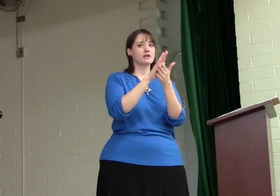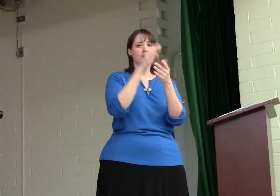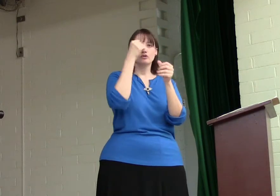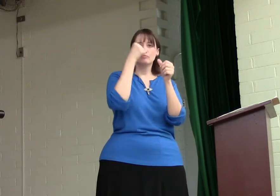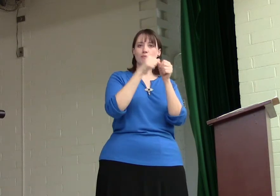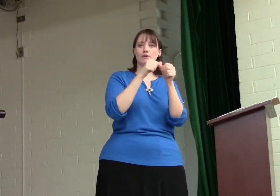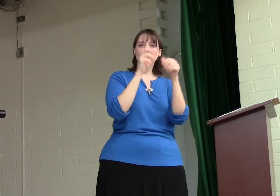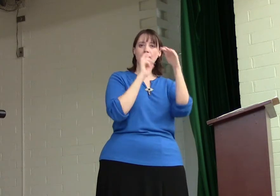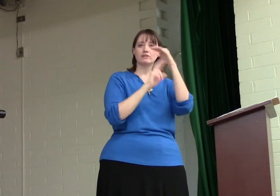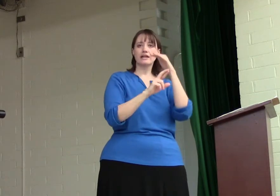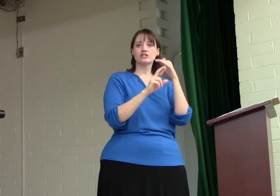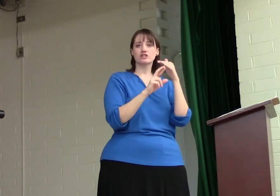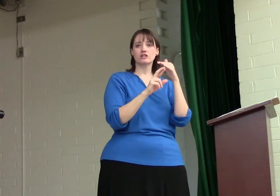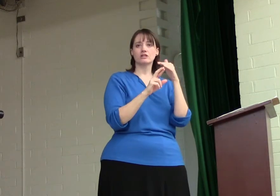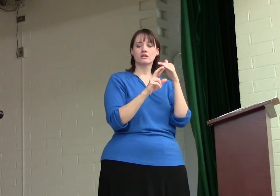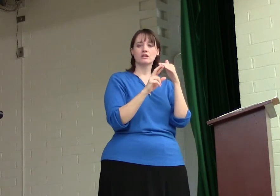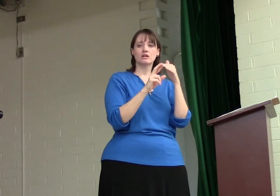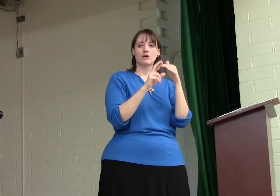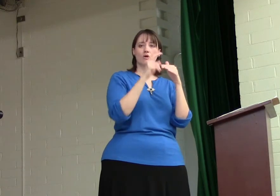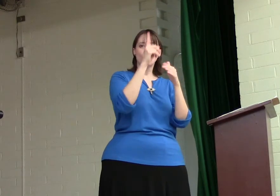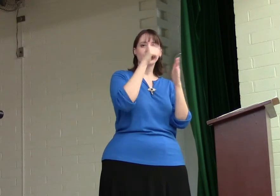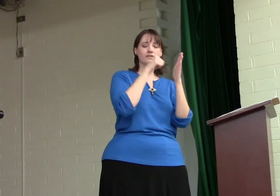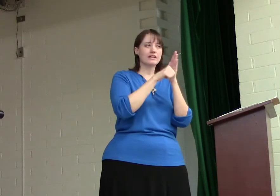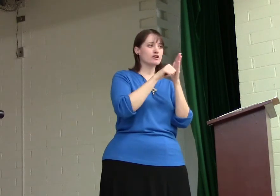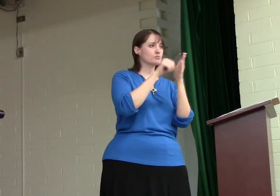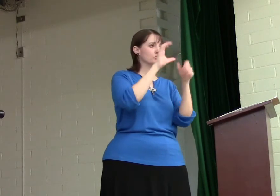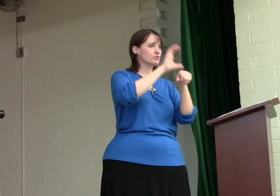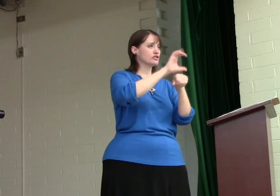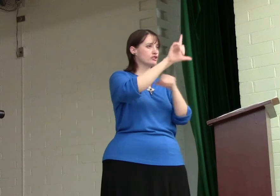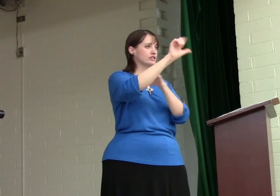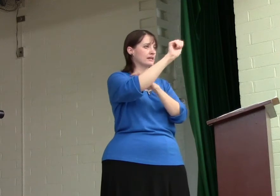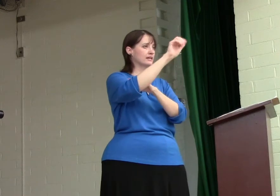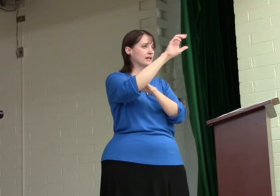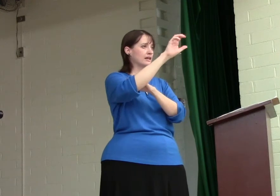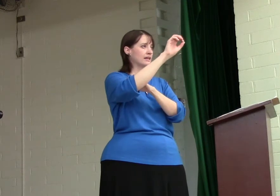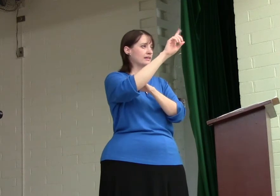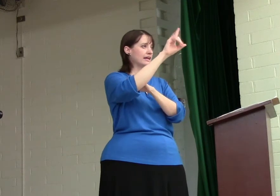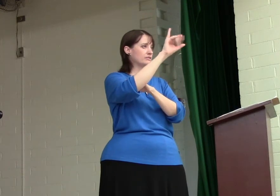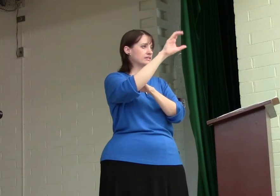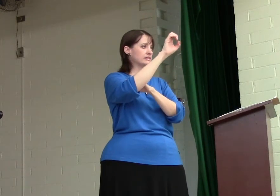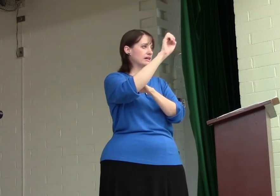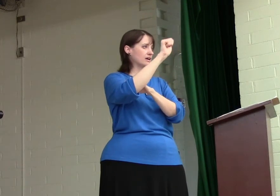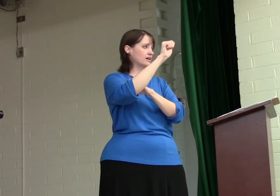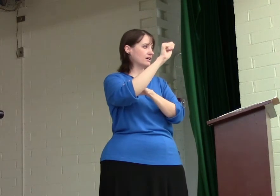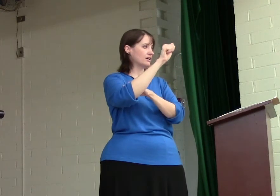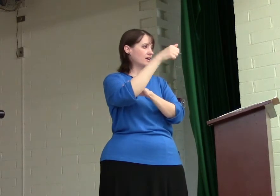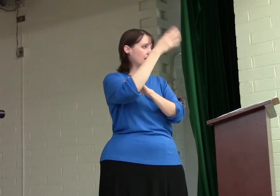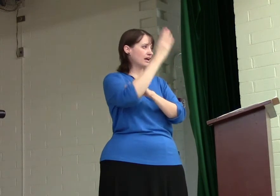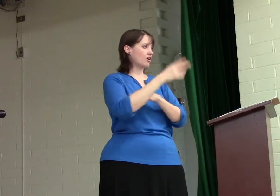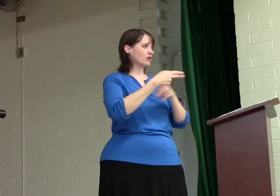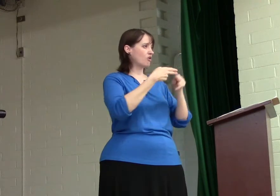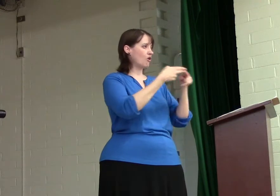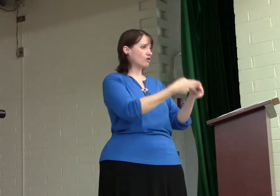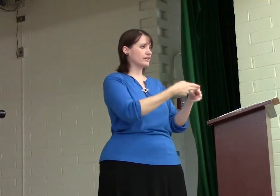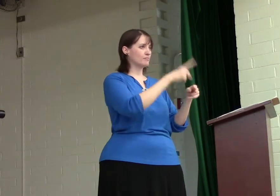You remember in Revelation, one of the letters was to the church Laodicea and God called them